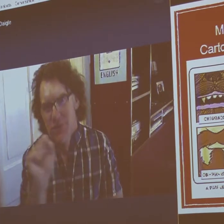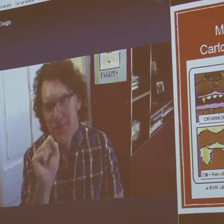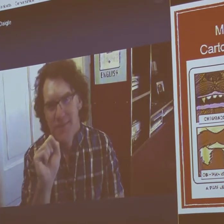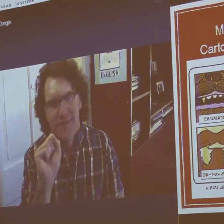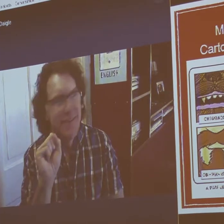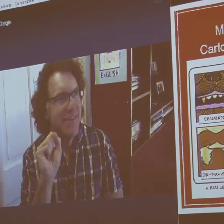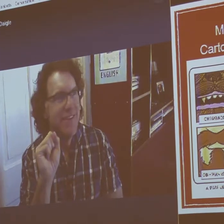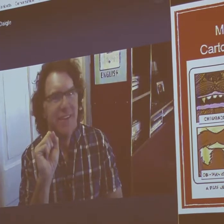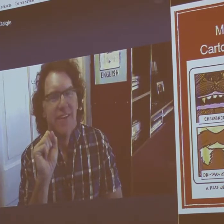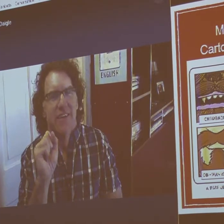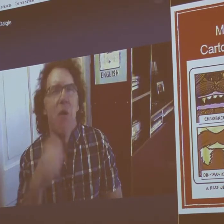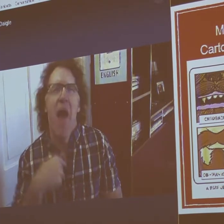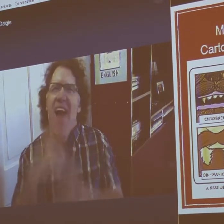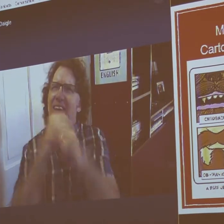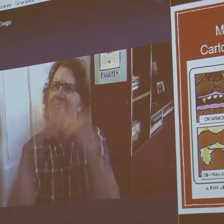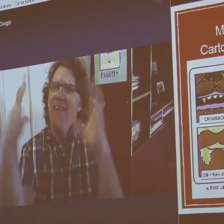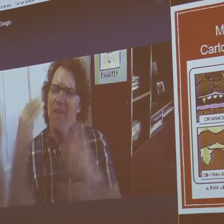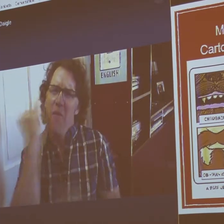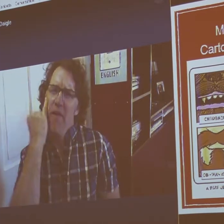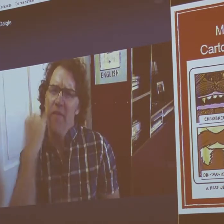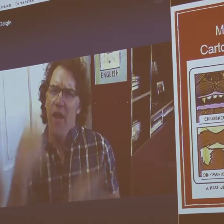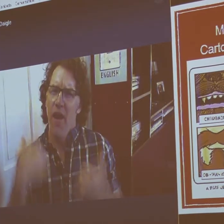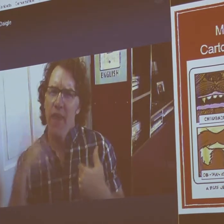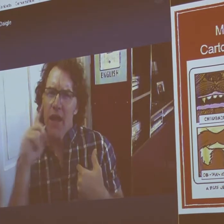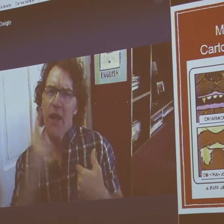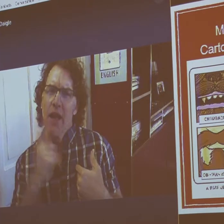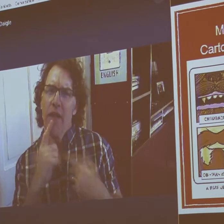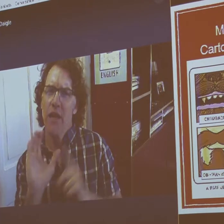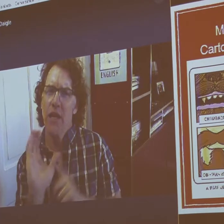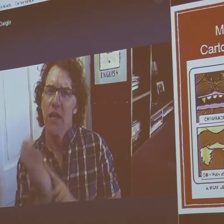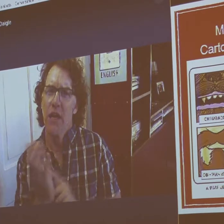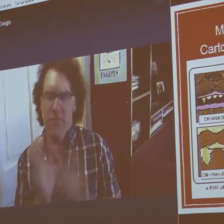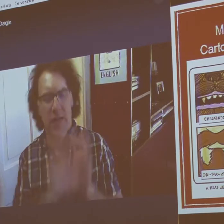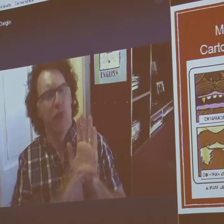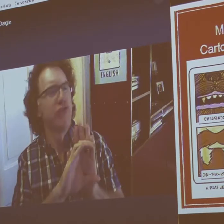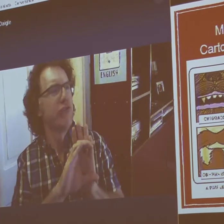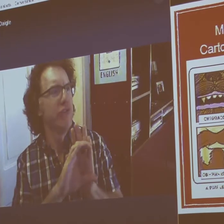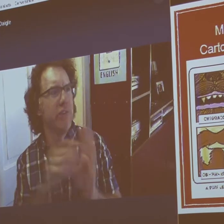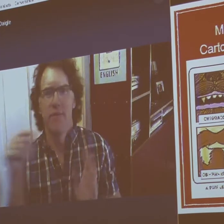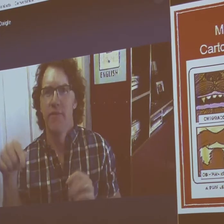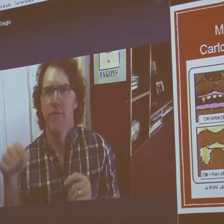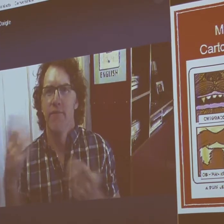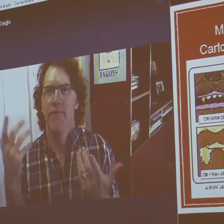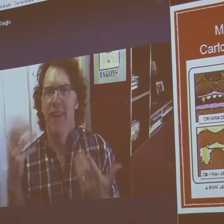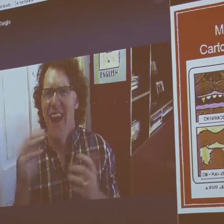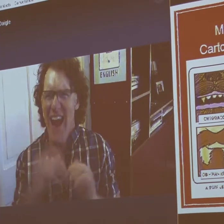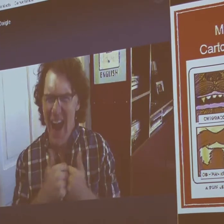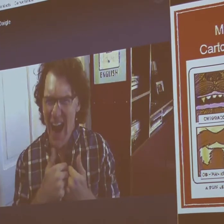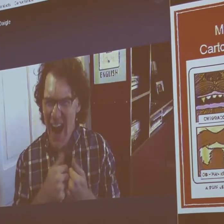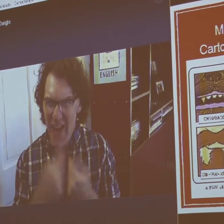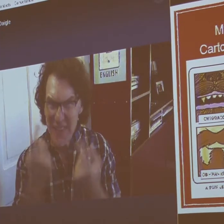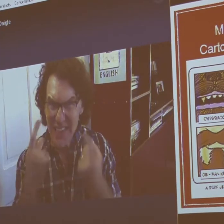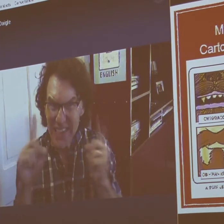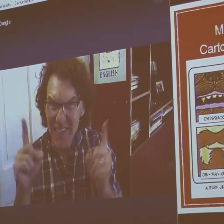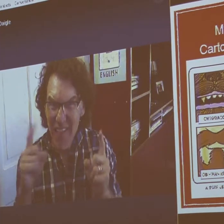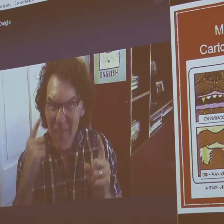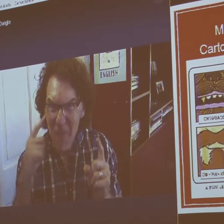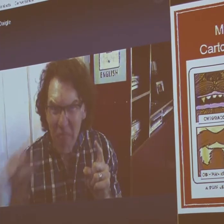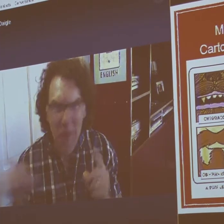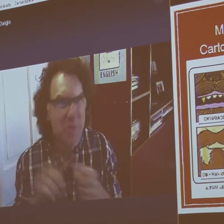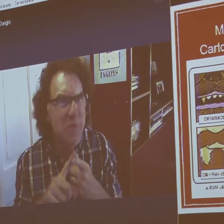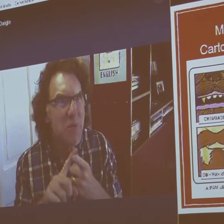I love Star Wars. I'm a big fan. So I thought to myself, what would happen if you had a deaf Jedi?